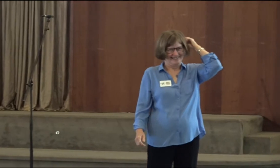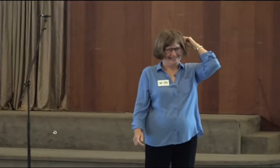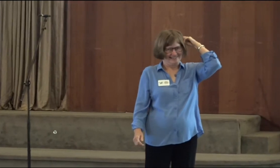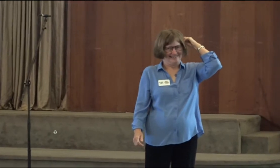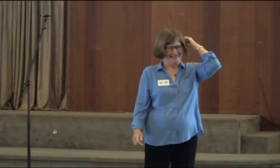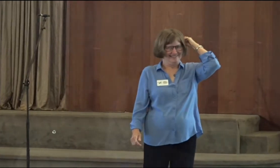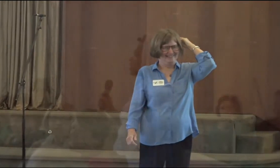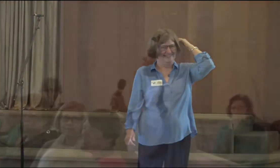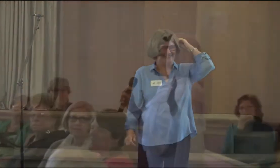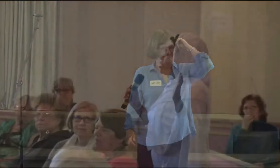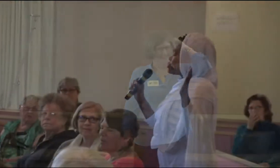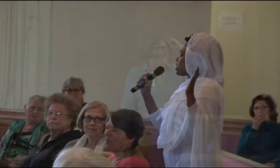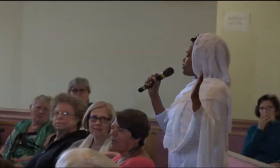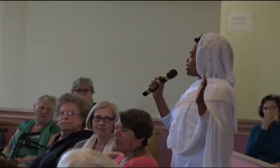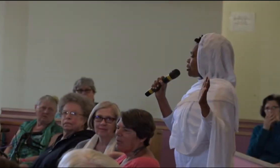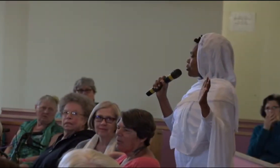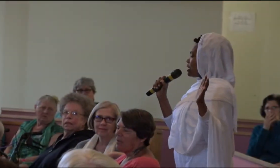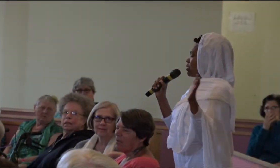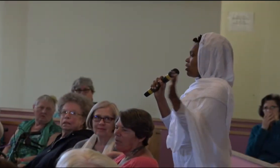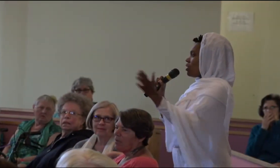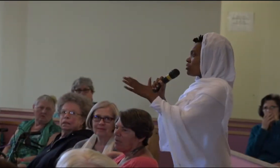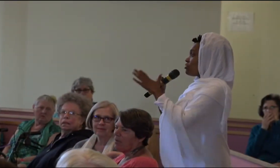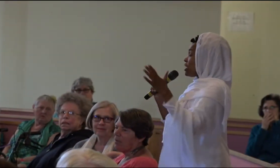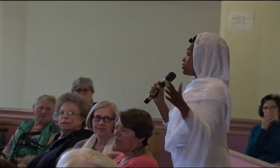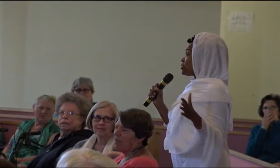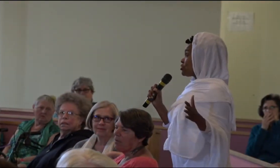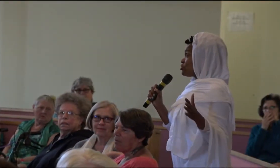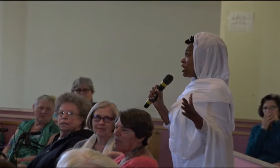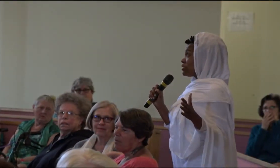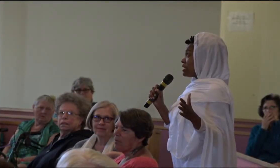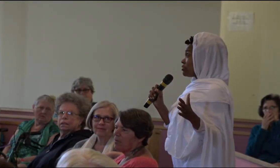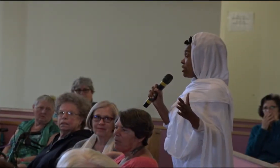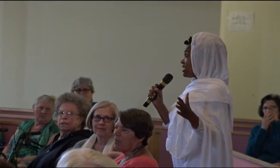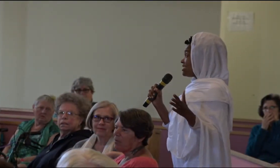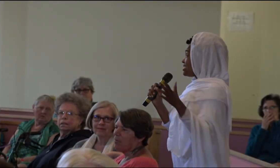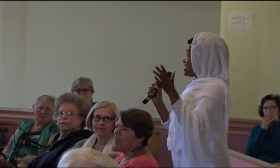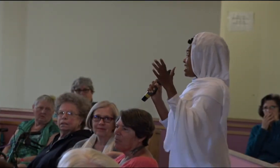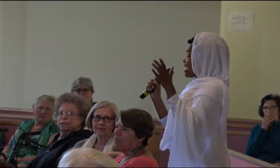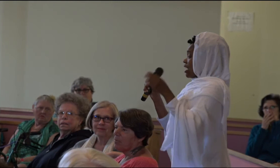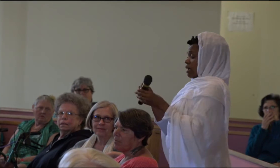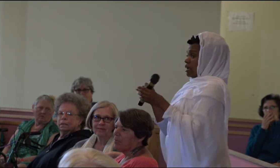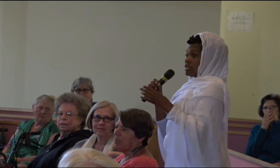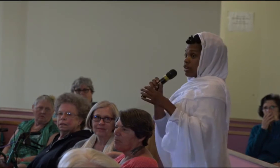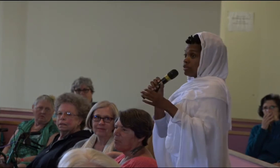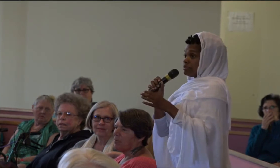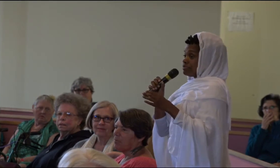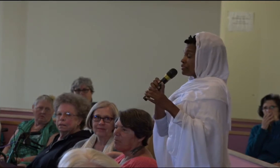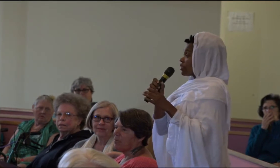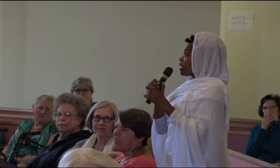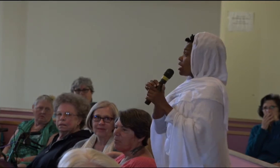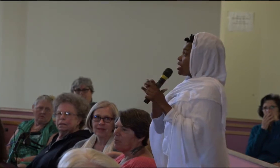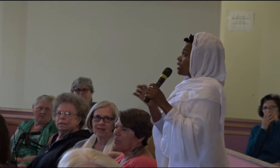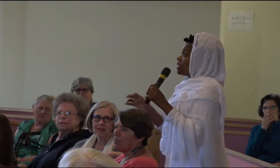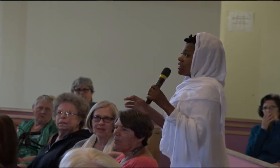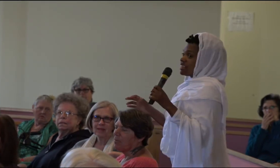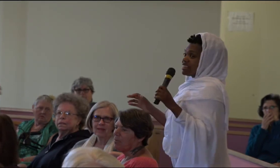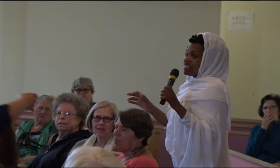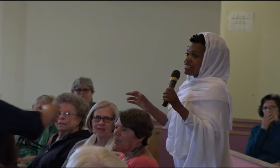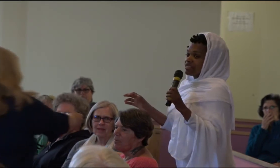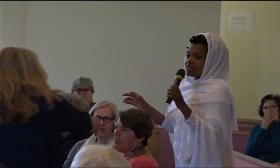Woo! I just want to honor Reverend Debra and all the founders who have found in your life. Is it all? No.